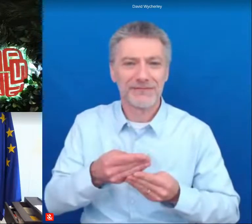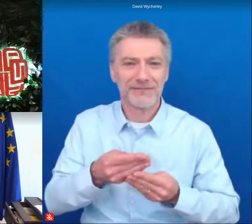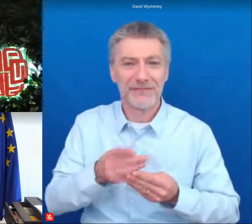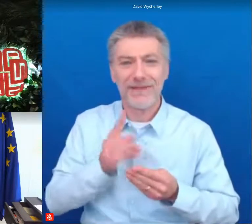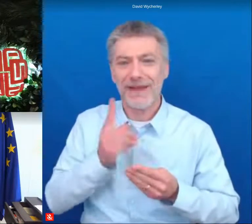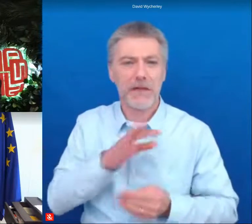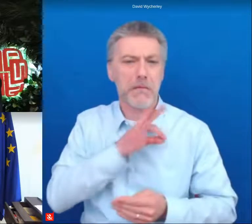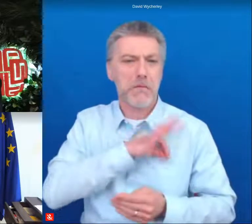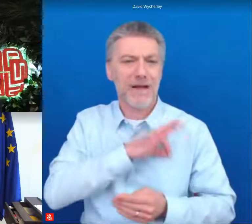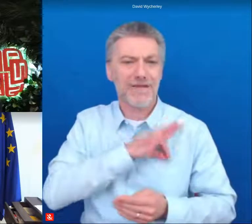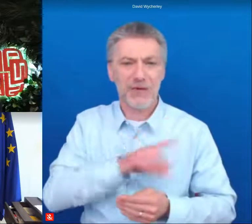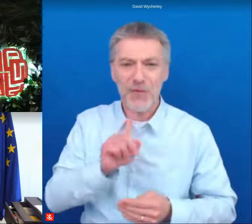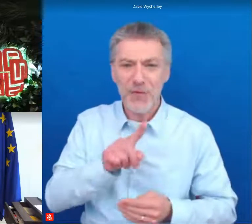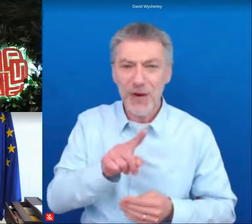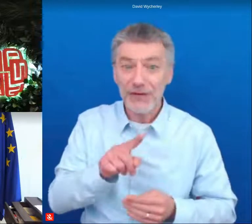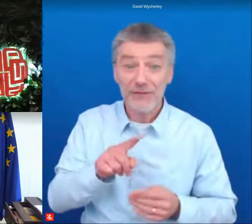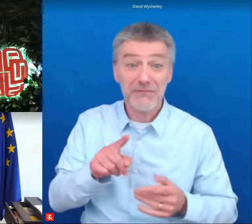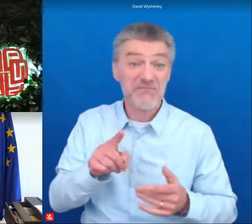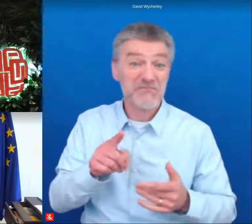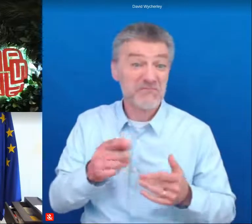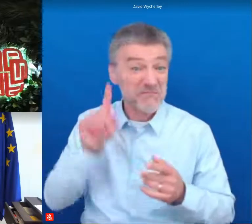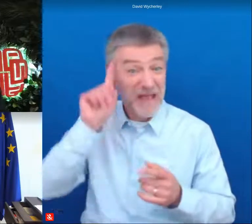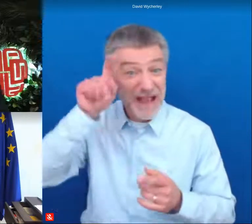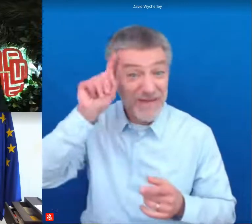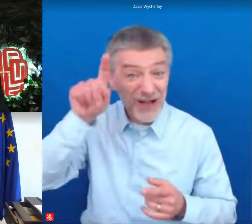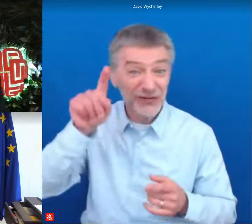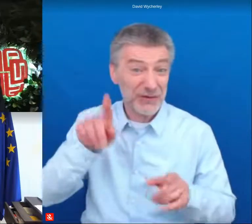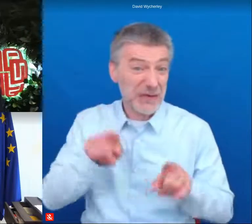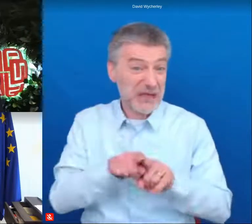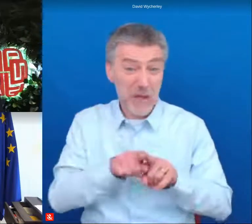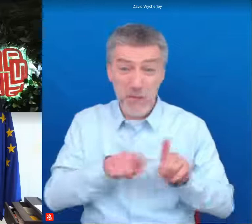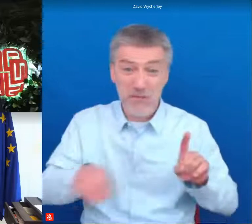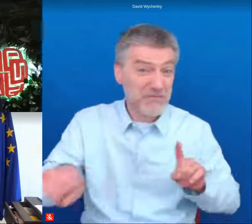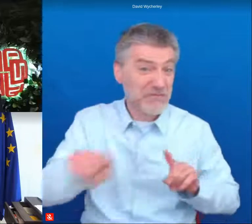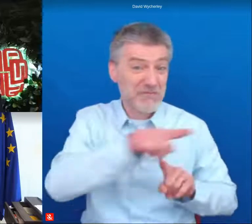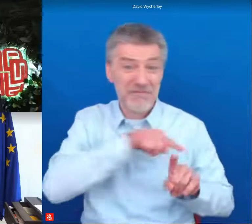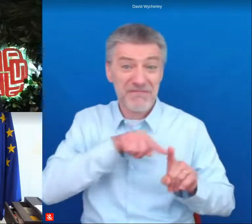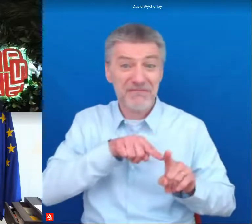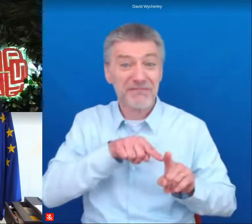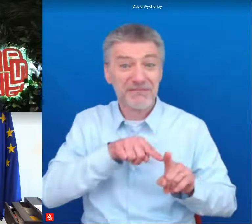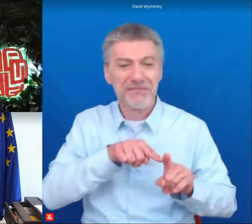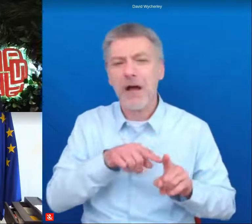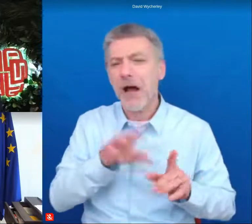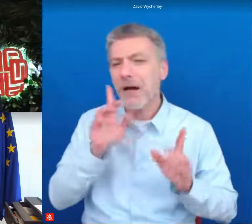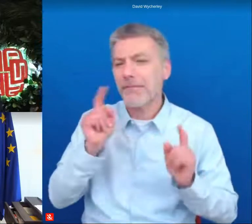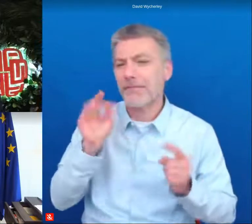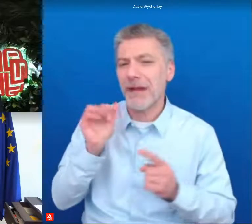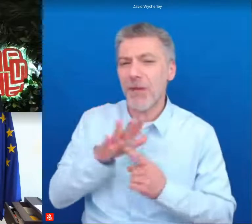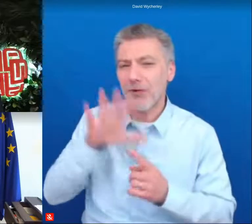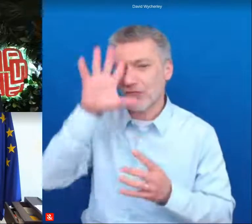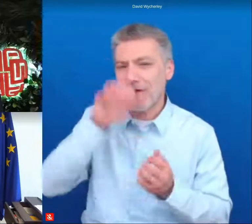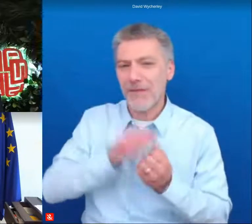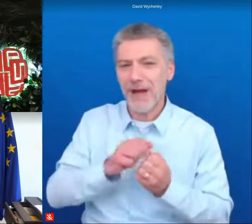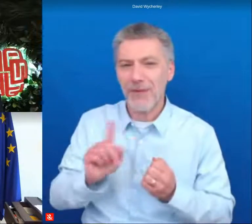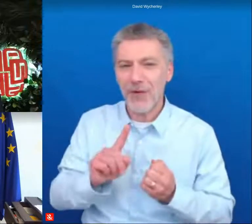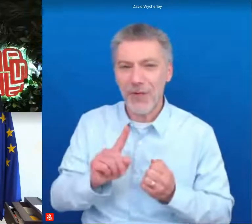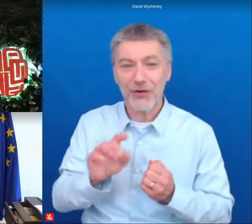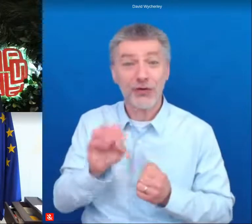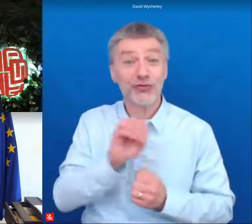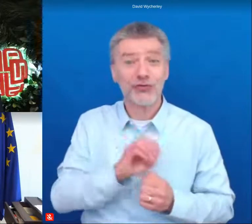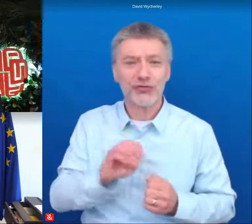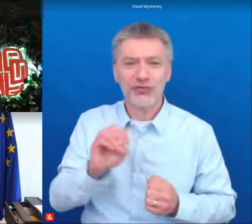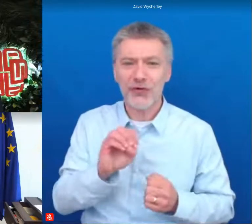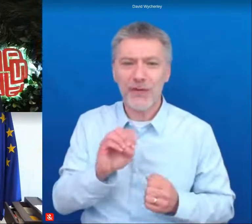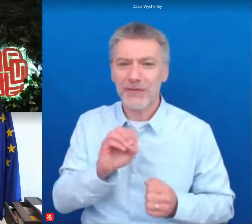social benefits of innovation and open societies most of all let us always remember that europe's brightest and